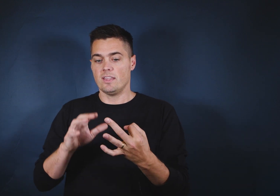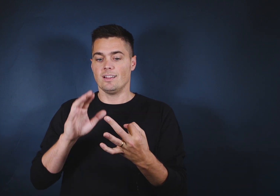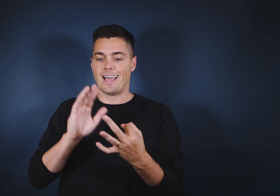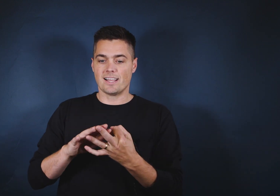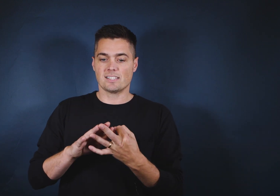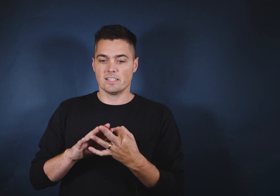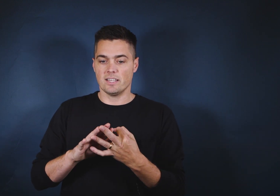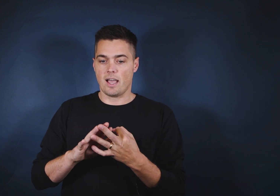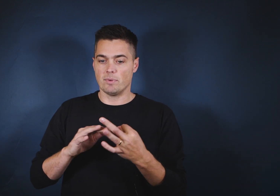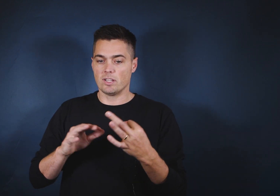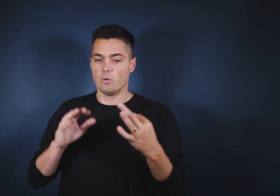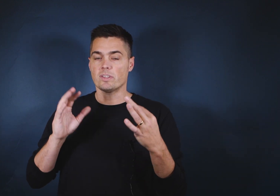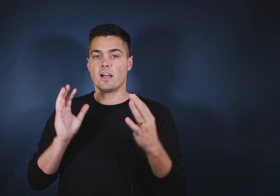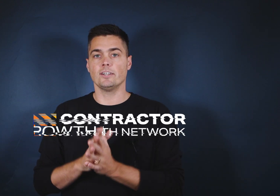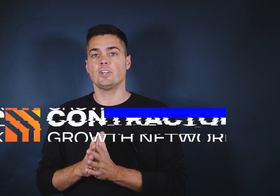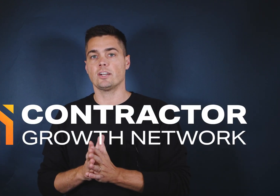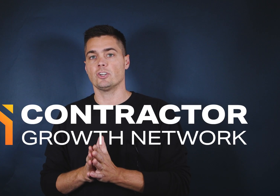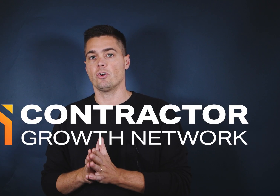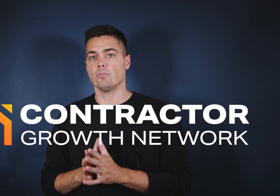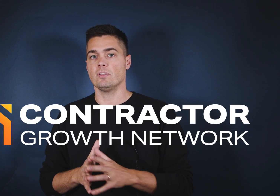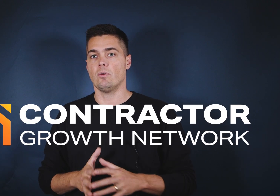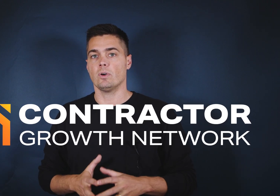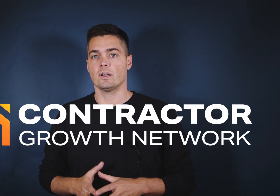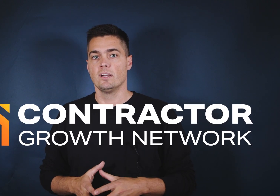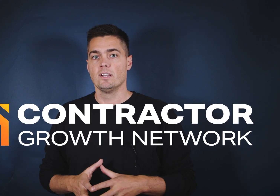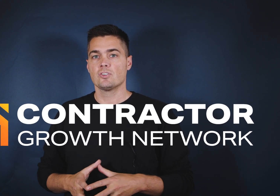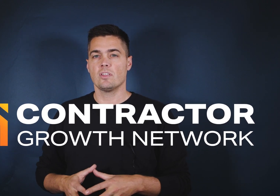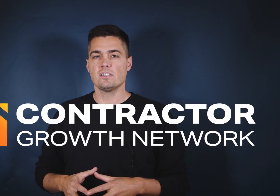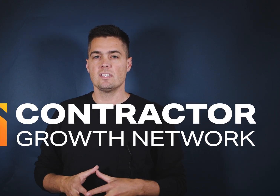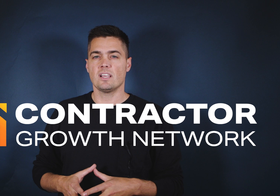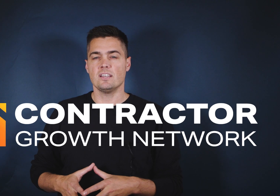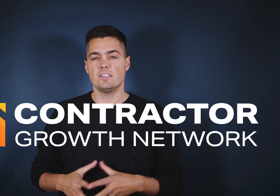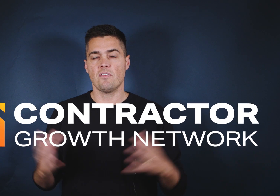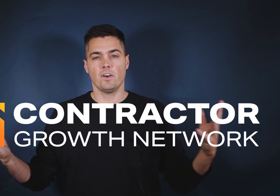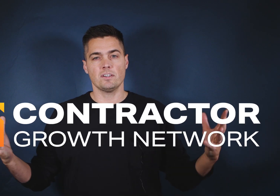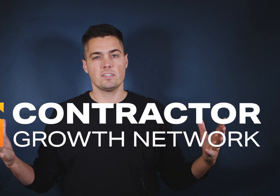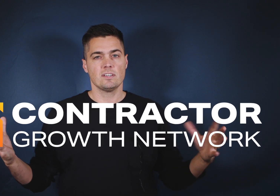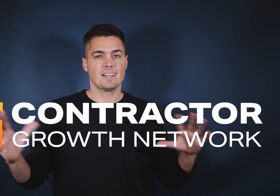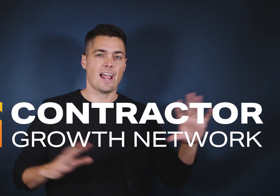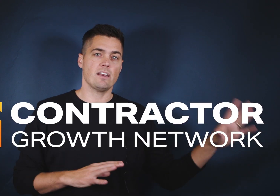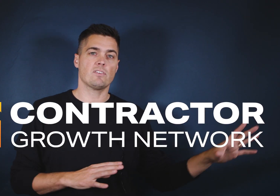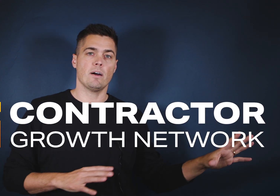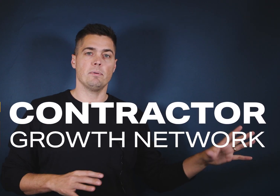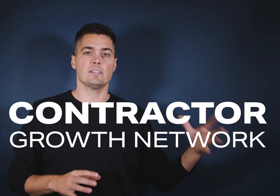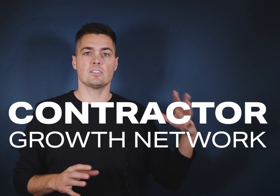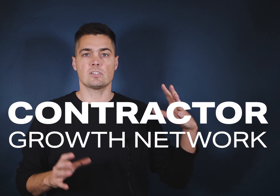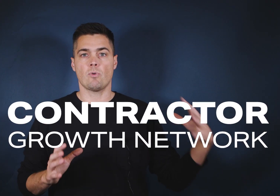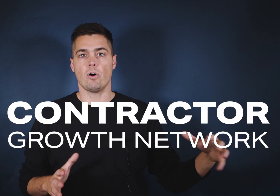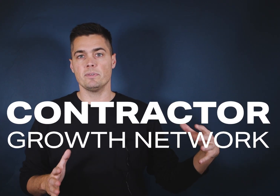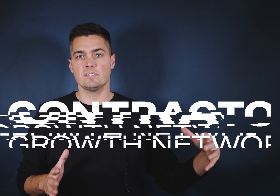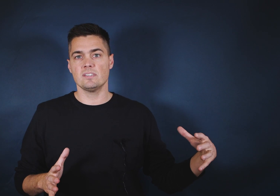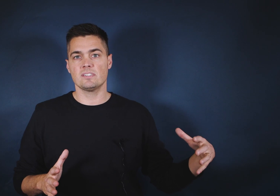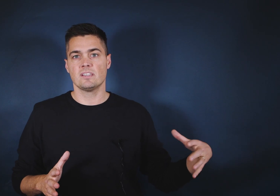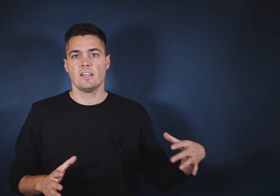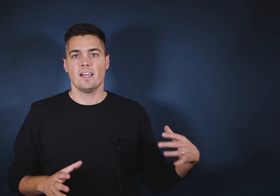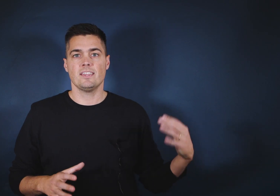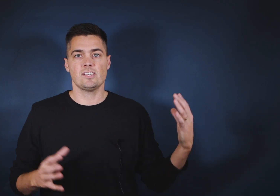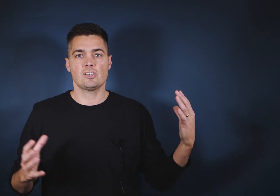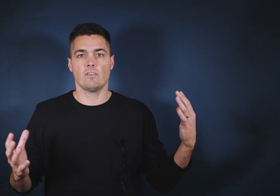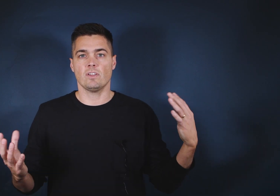then lastly, I'm going to go with contractor growth network. So this is a different kind of company. It's a small business and they serve